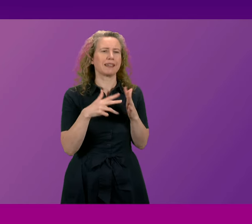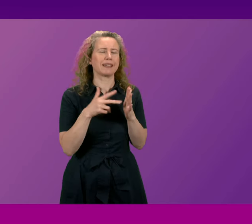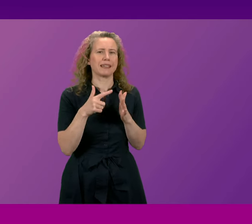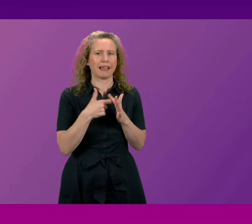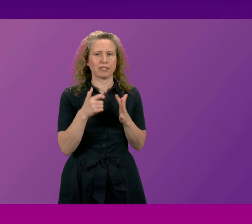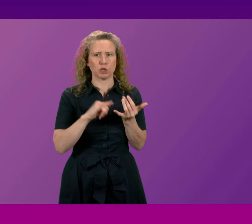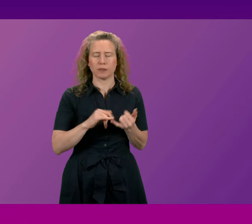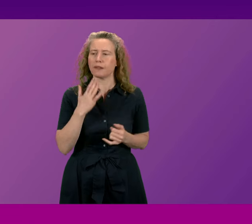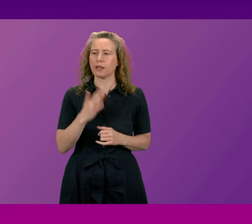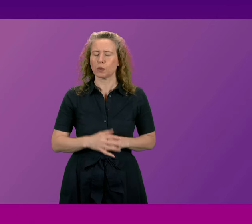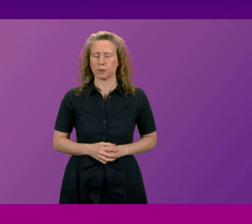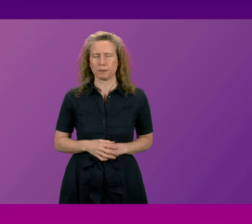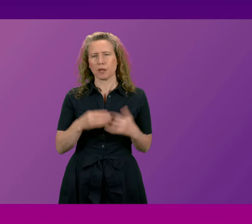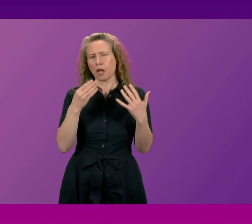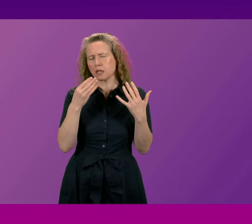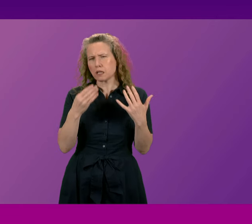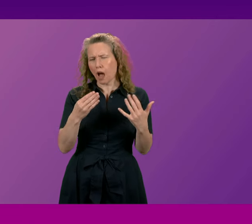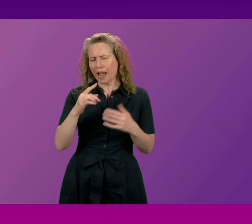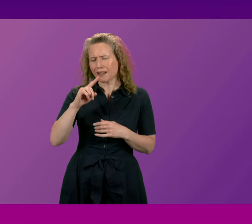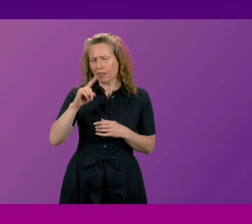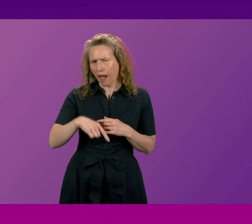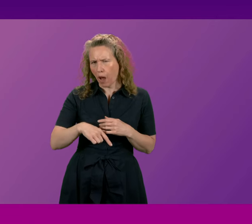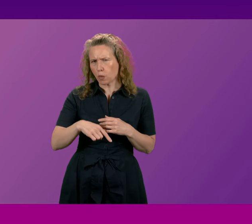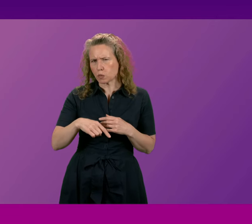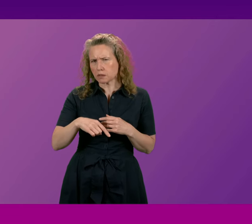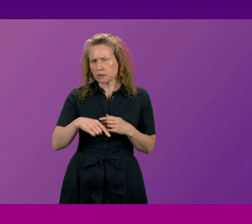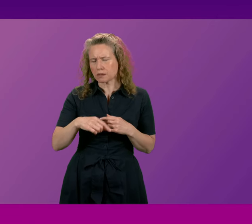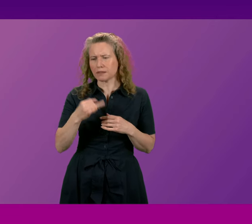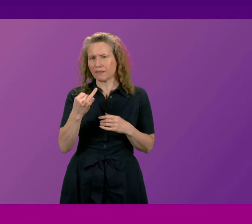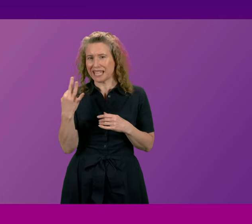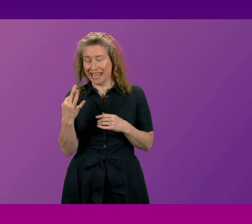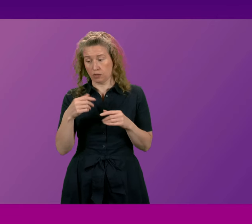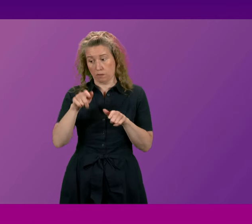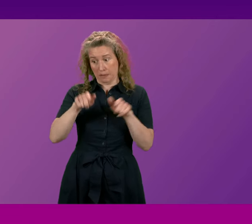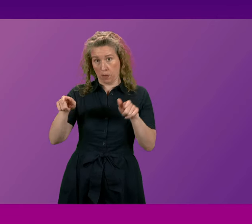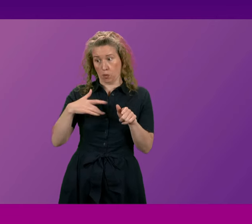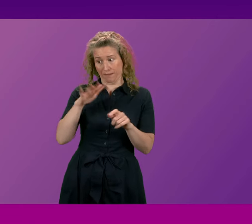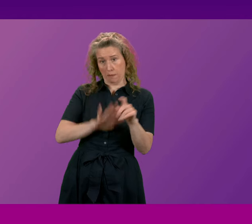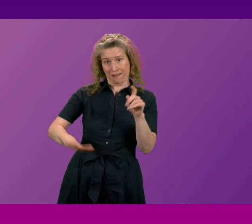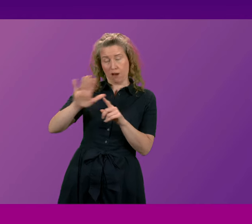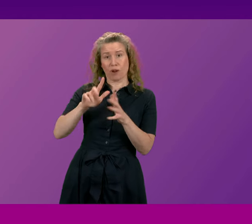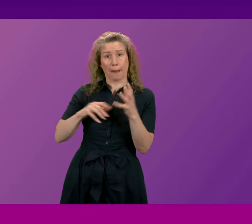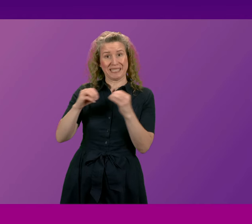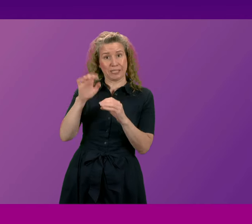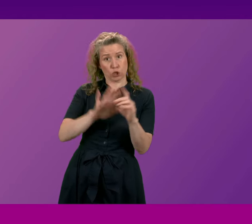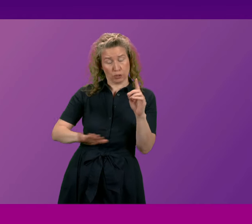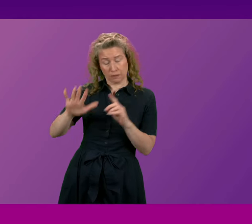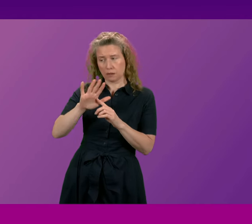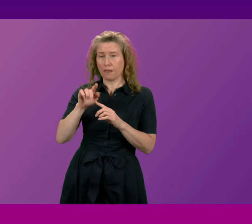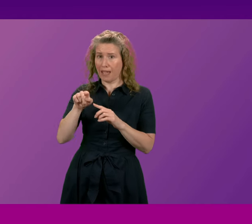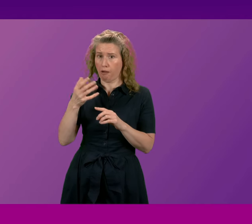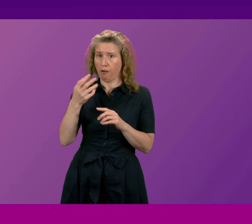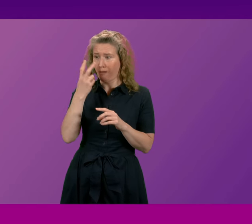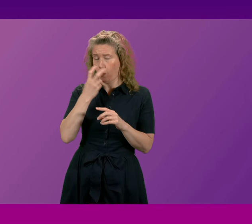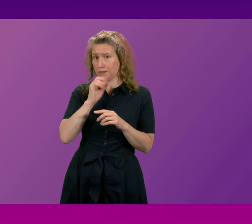you thank thank you 9,078 of my Aberdeen central constituents are pensioners and many of